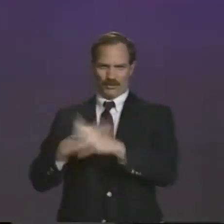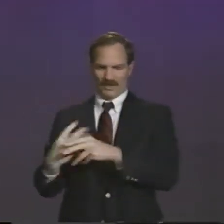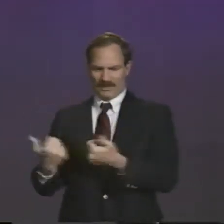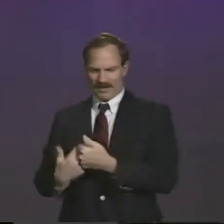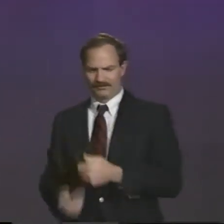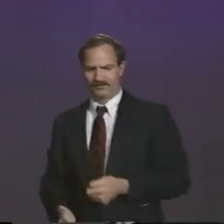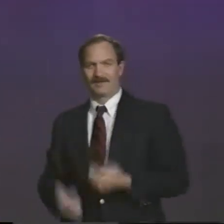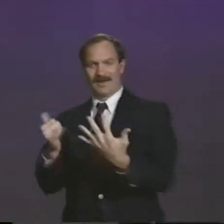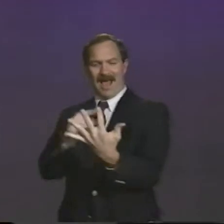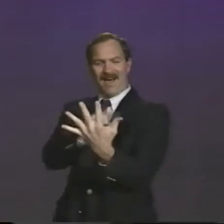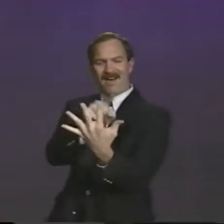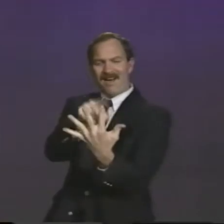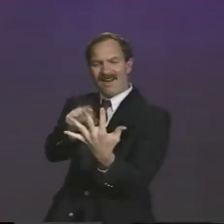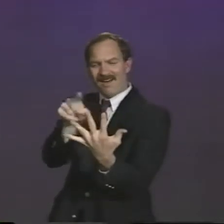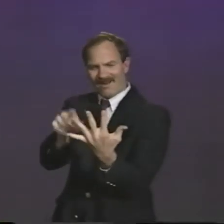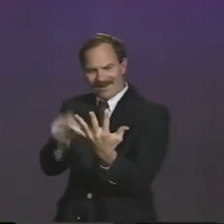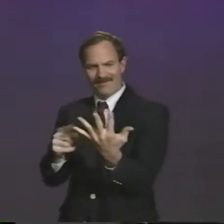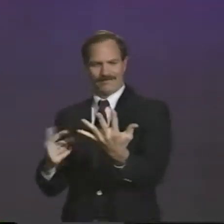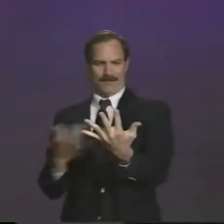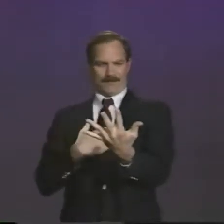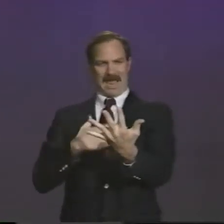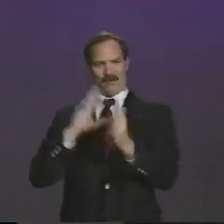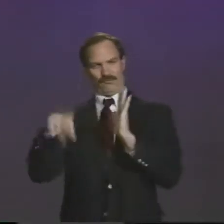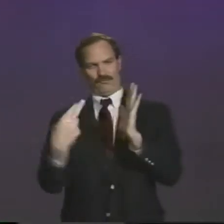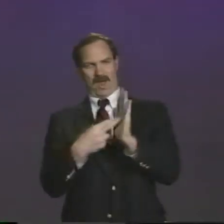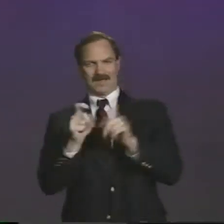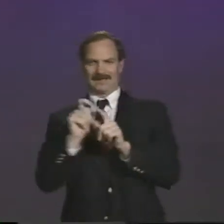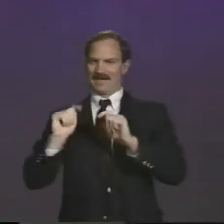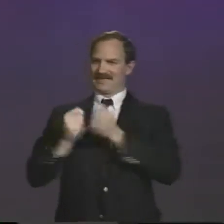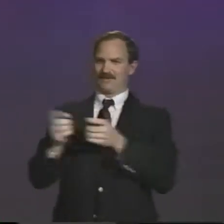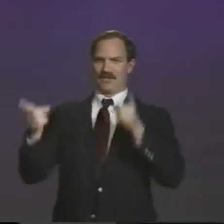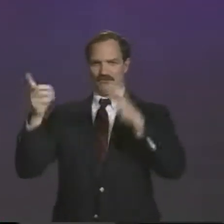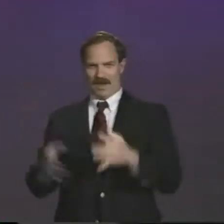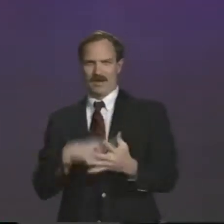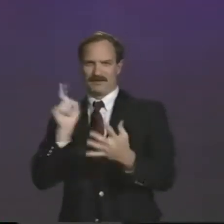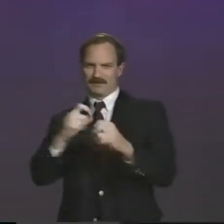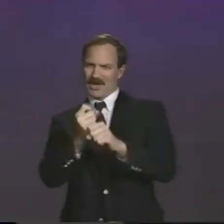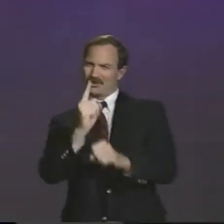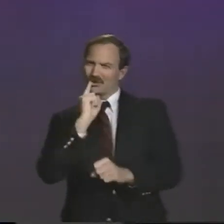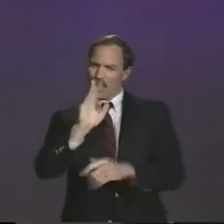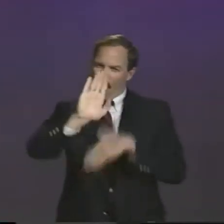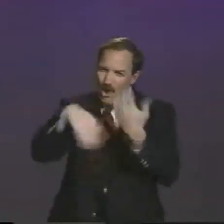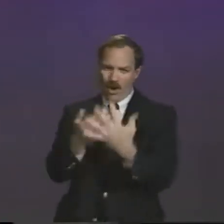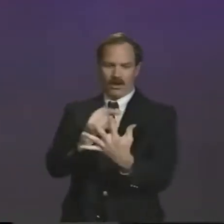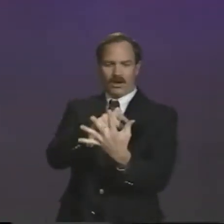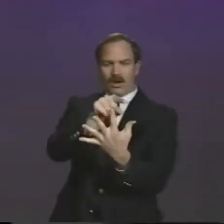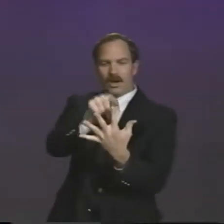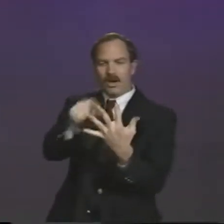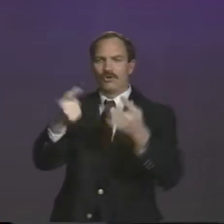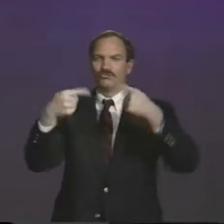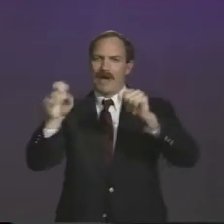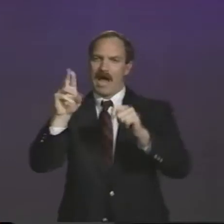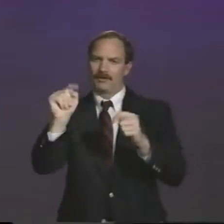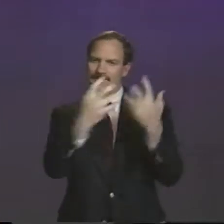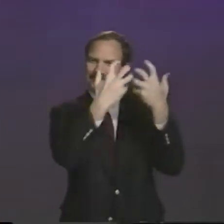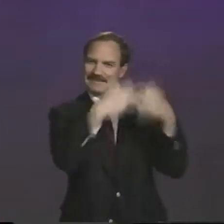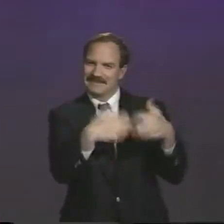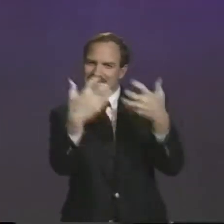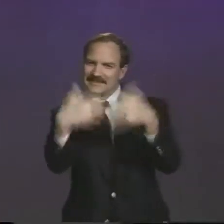So these are the kinds of responsibilities that have been taken up for setting up these games. And as director, it is my